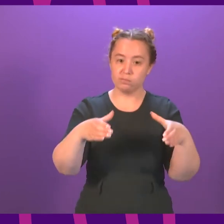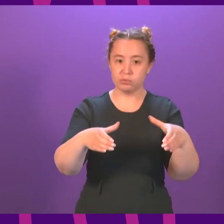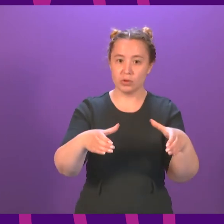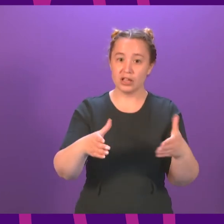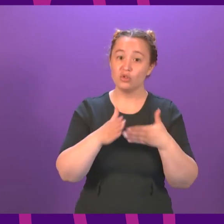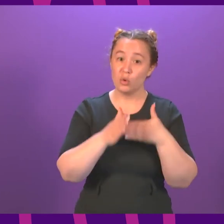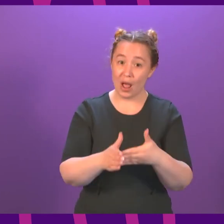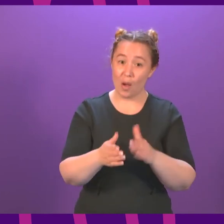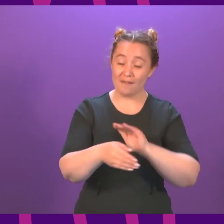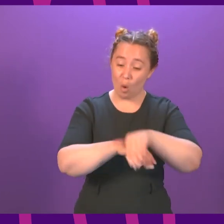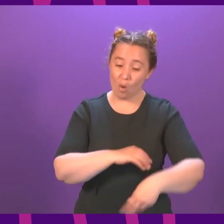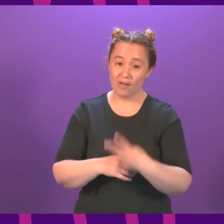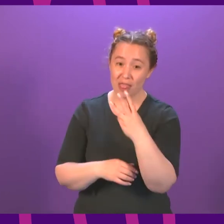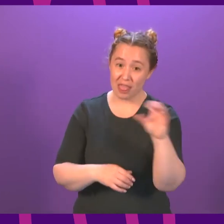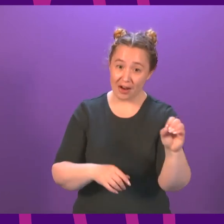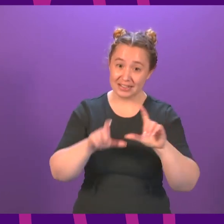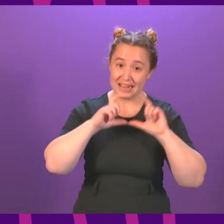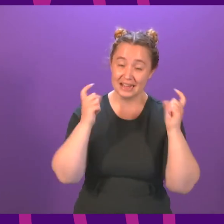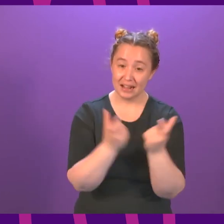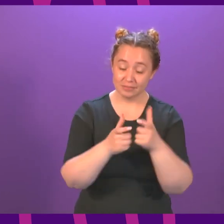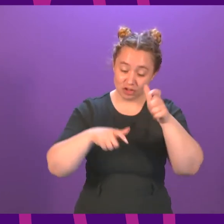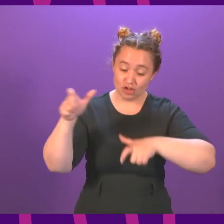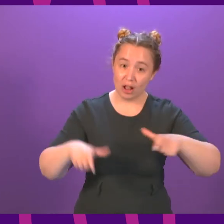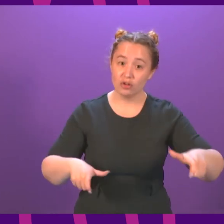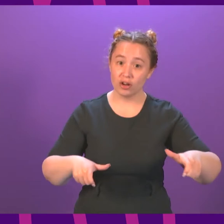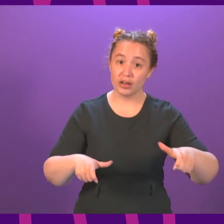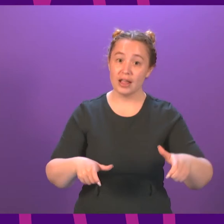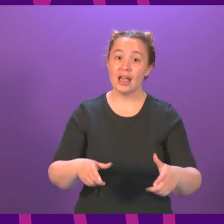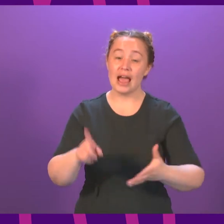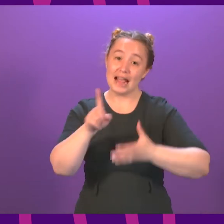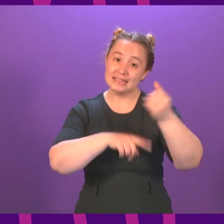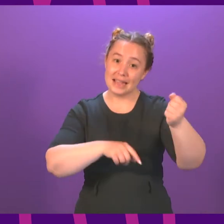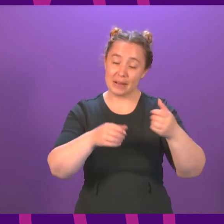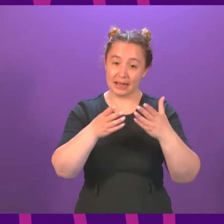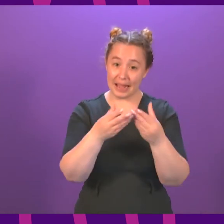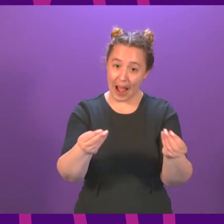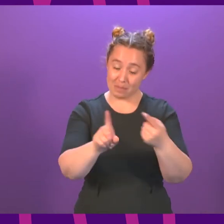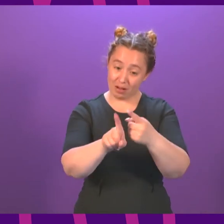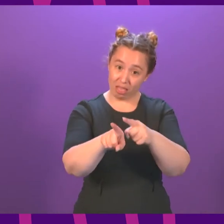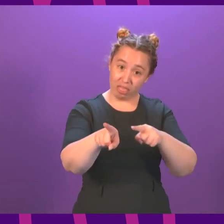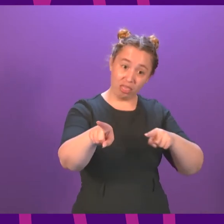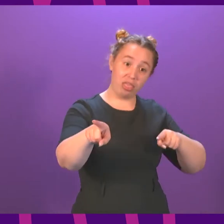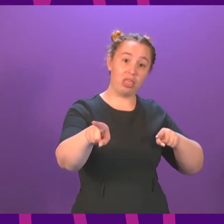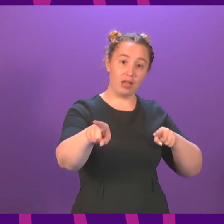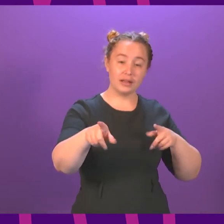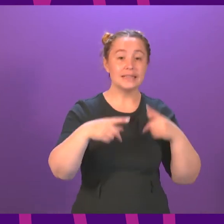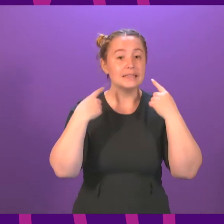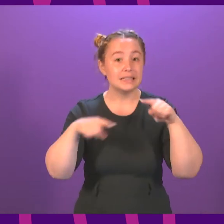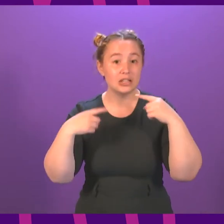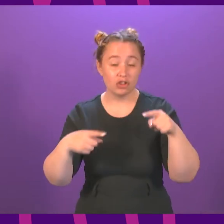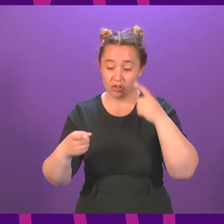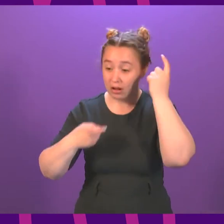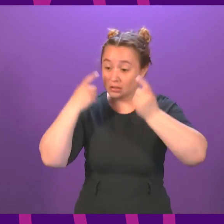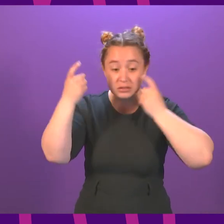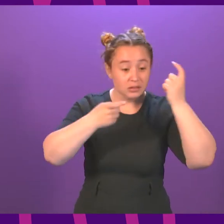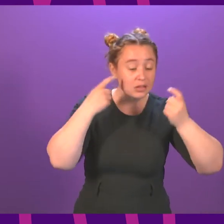30 primary school children in a class at a time while the attainment gap widens? With qualified teachers across Scotland currently looking for teaching